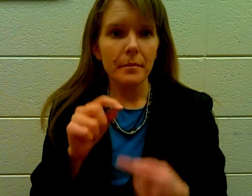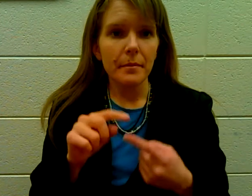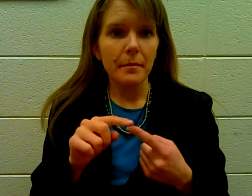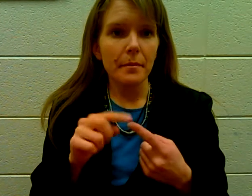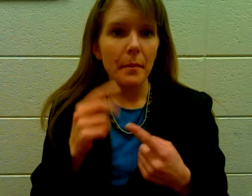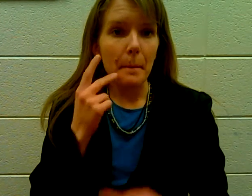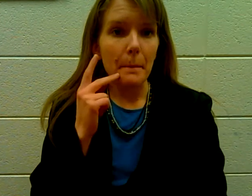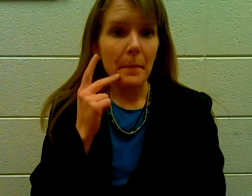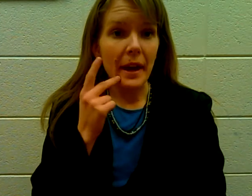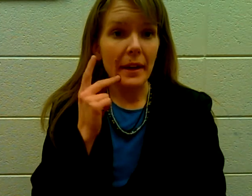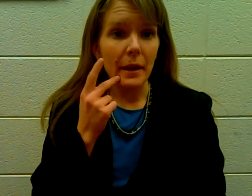Pineapple.